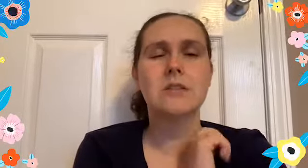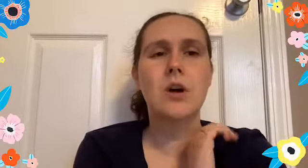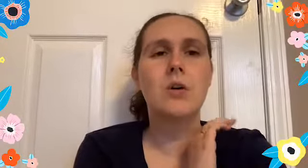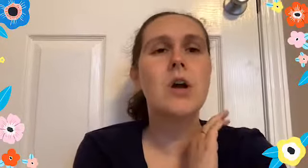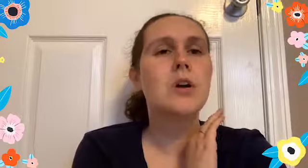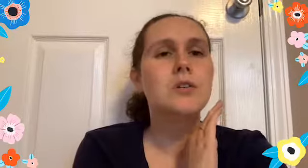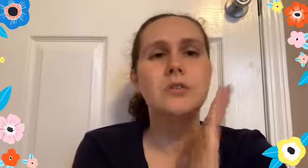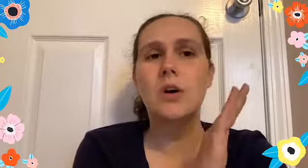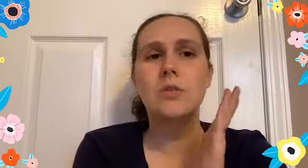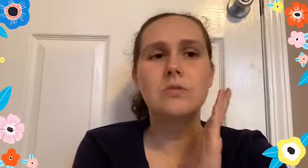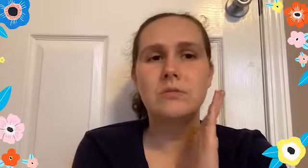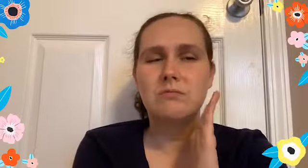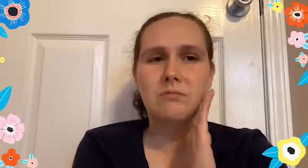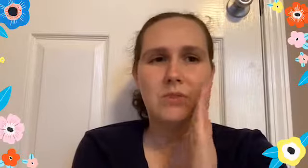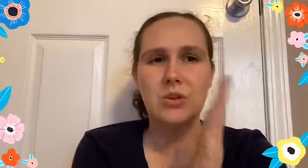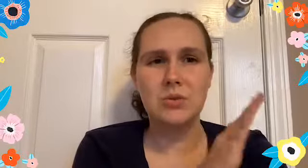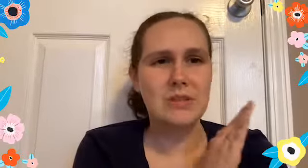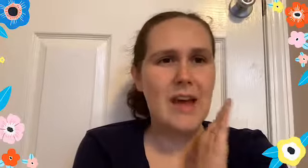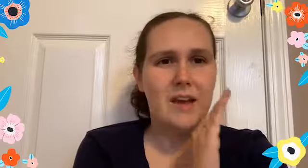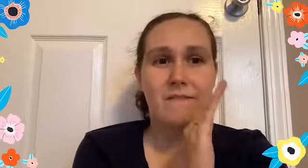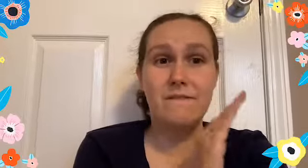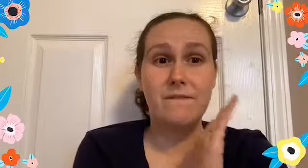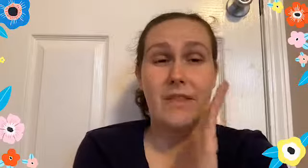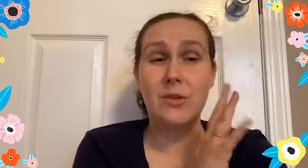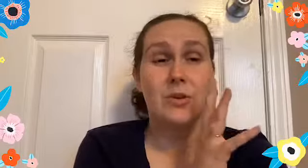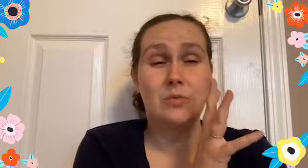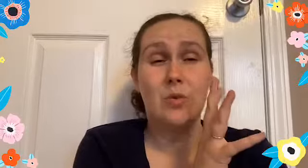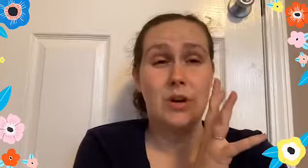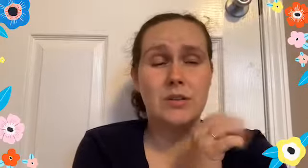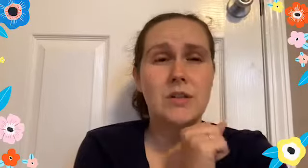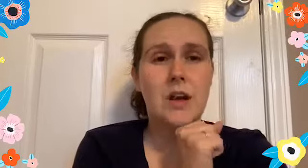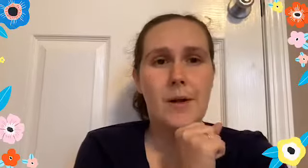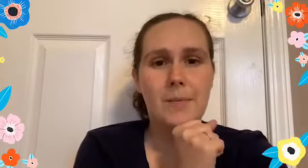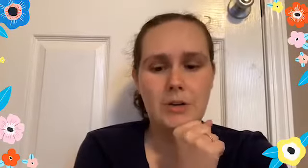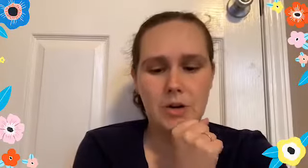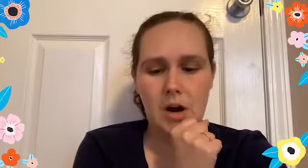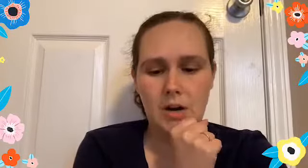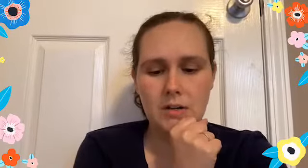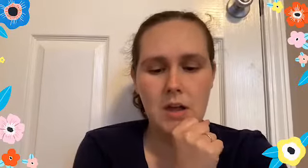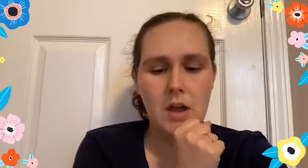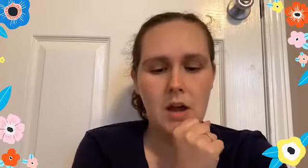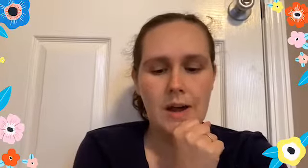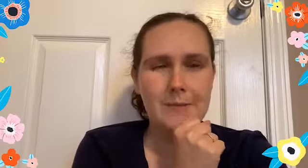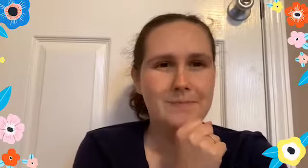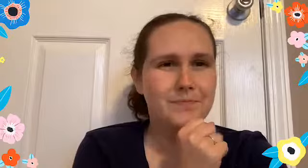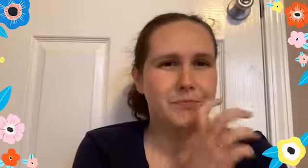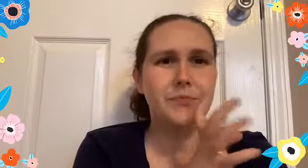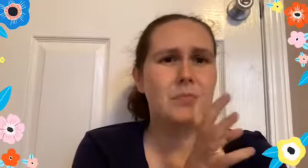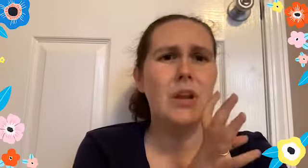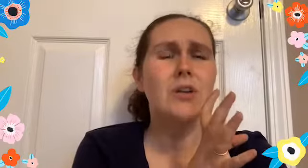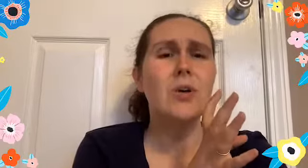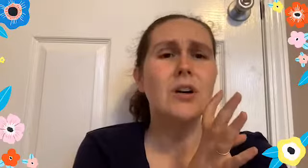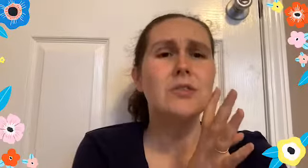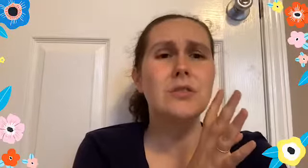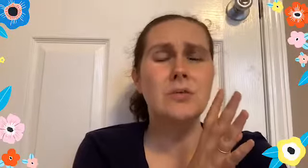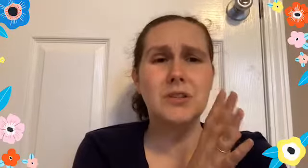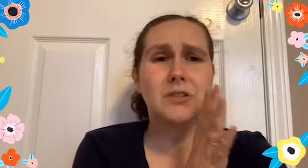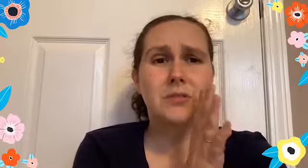So don't use that, those words, um, on your card. Um, you also don't want to